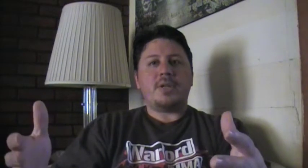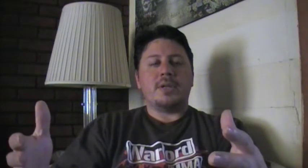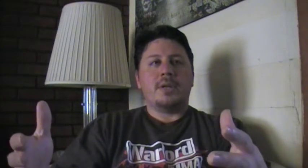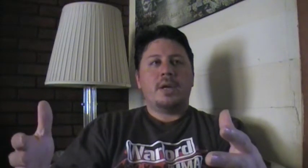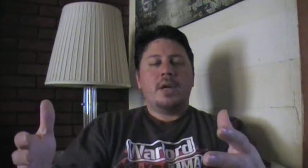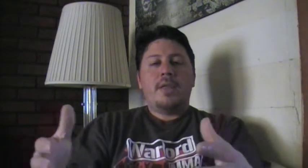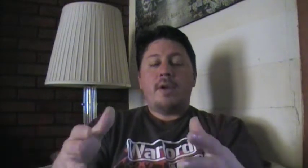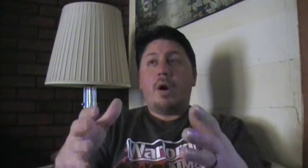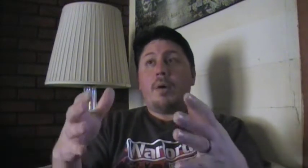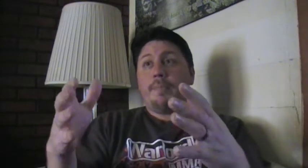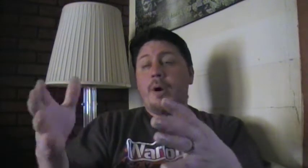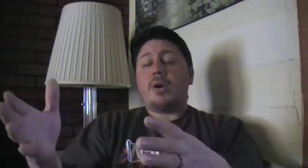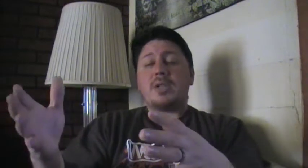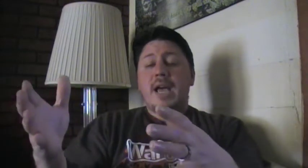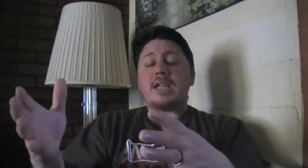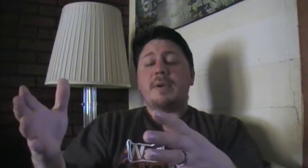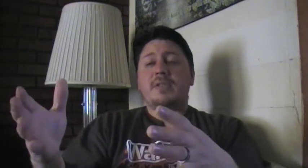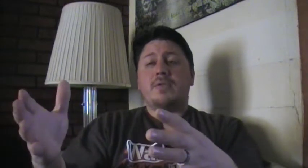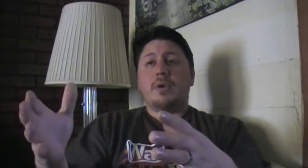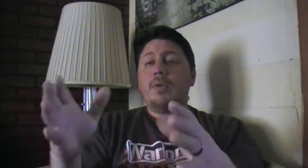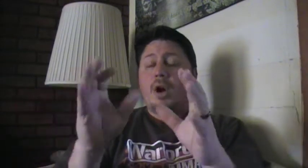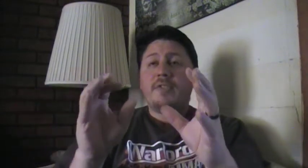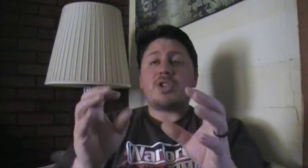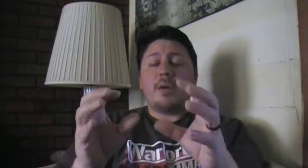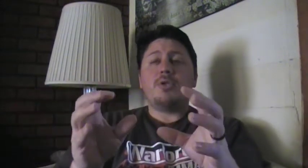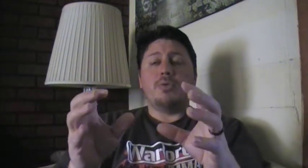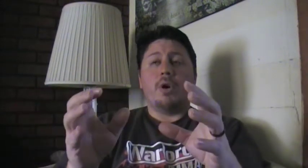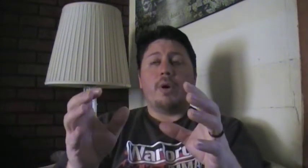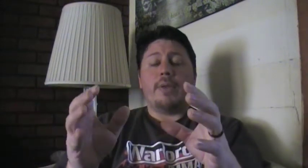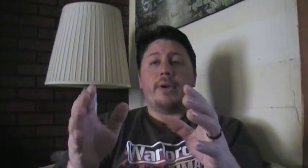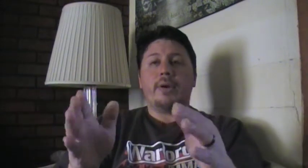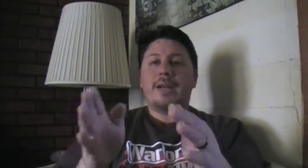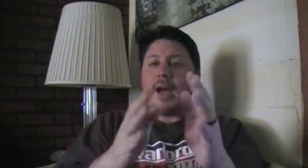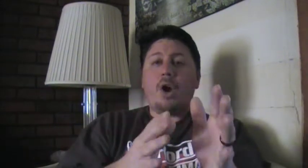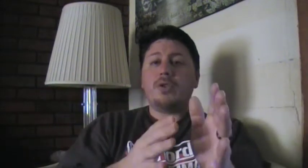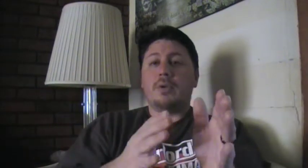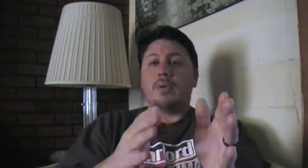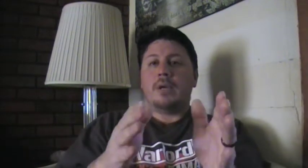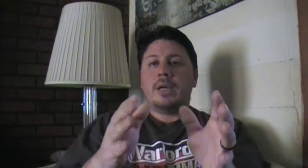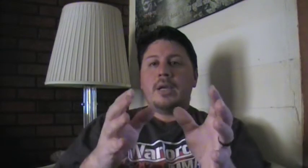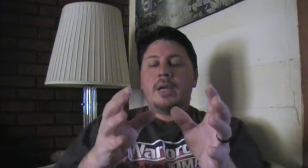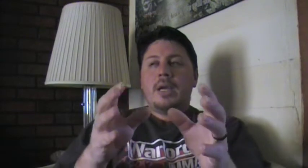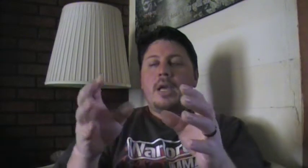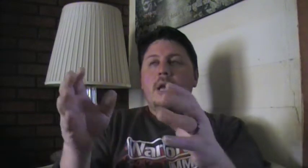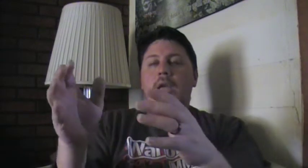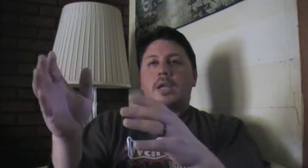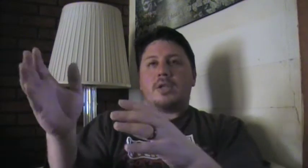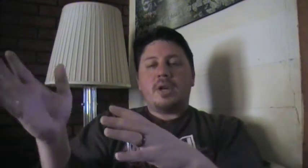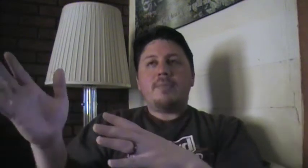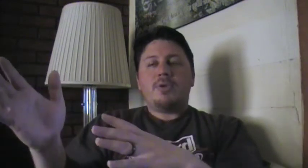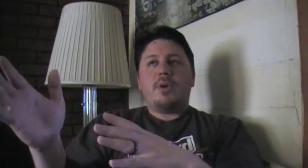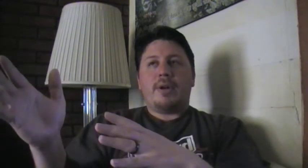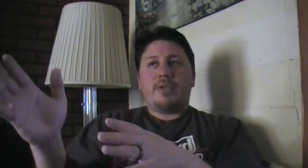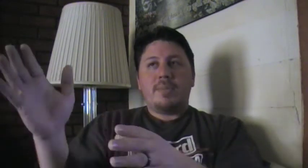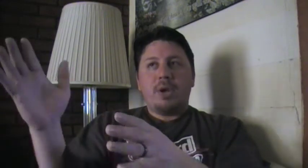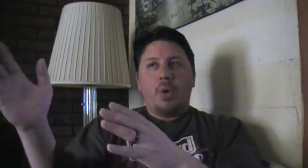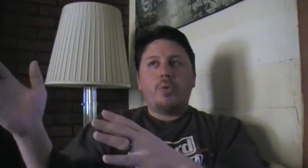There are parts and aspects of Judo of some Judo out there, not all Judo. Some Judo out there, some of the older